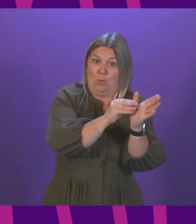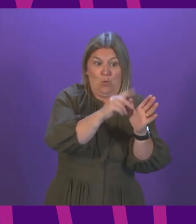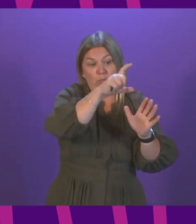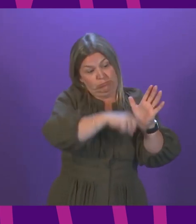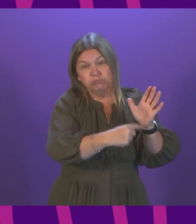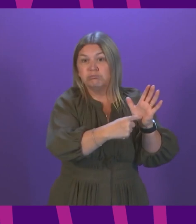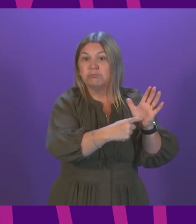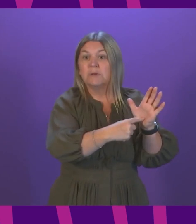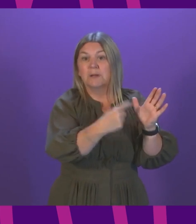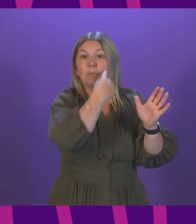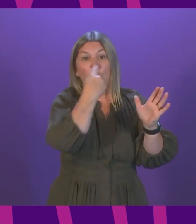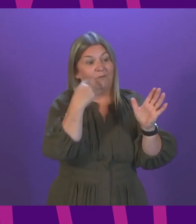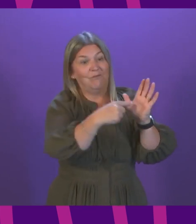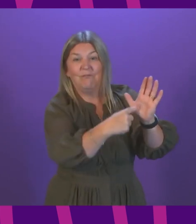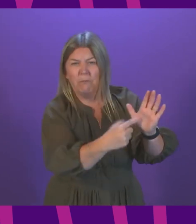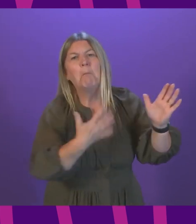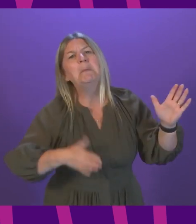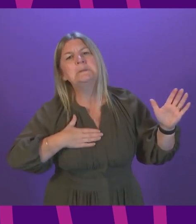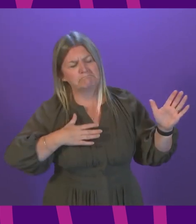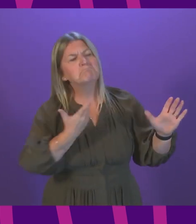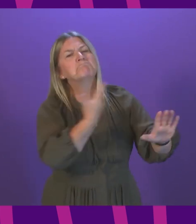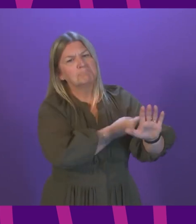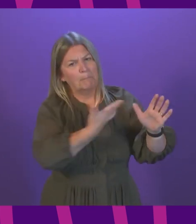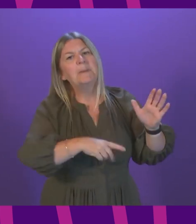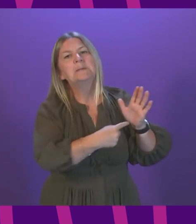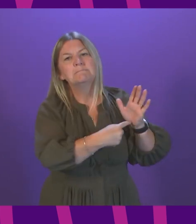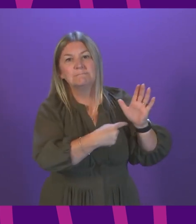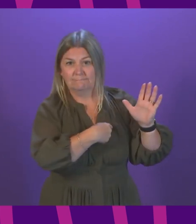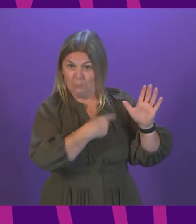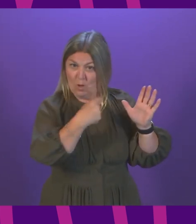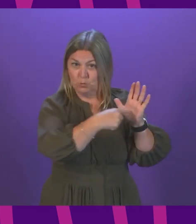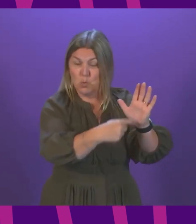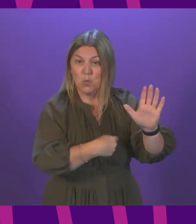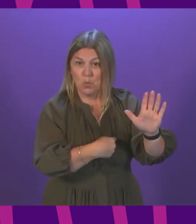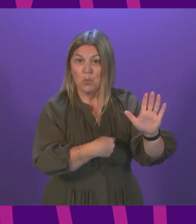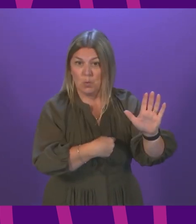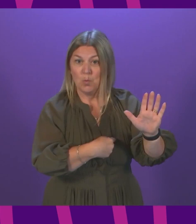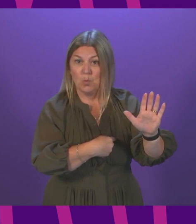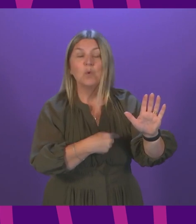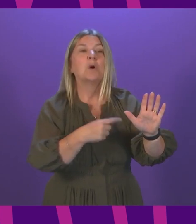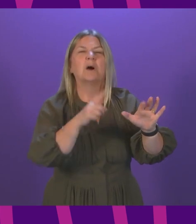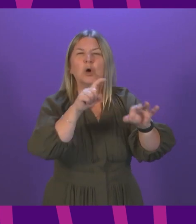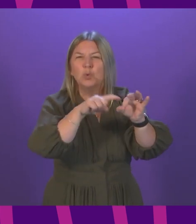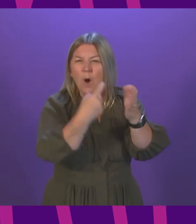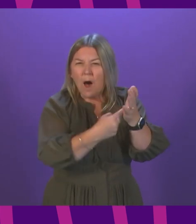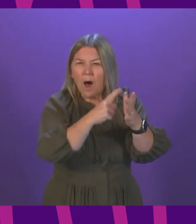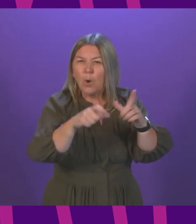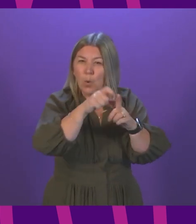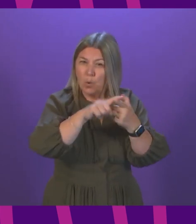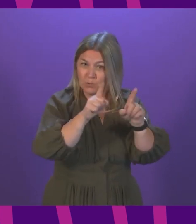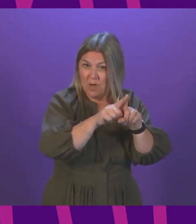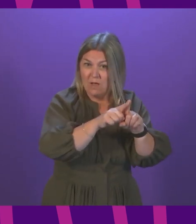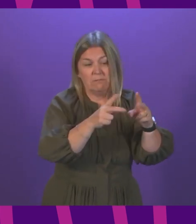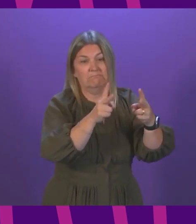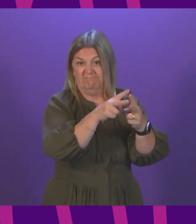from 30 September. The app will provide a digital record of a user's vaccination status, including a QR code for each